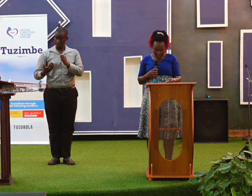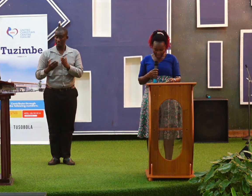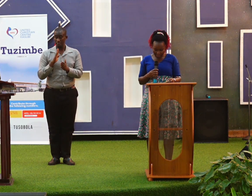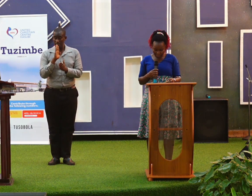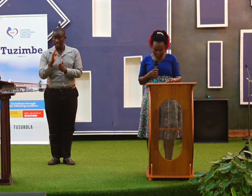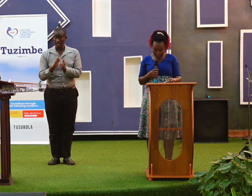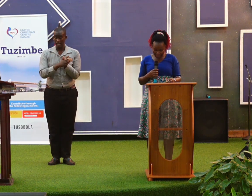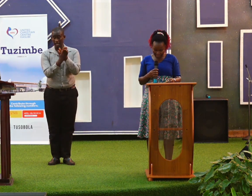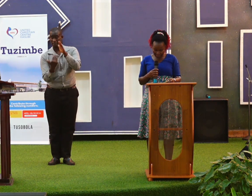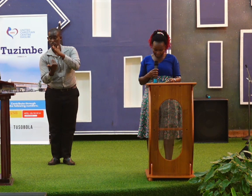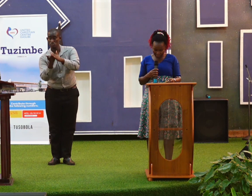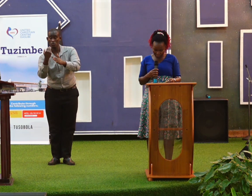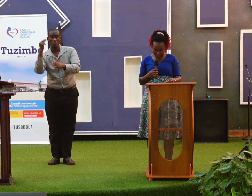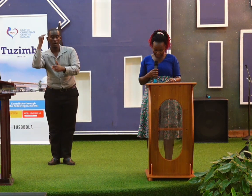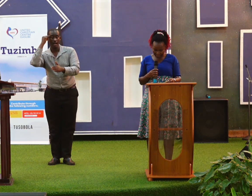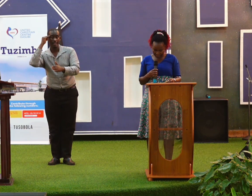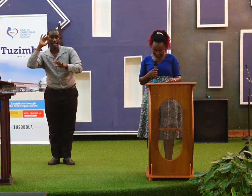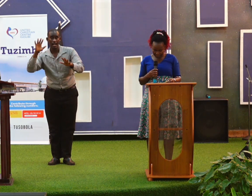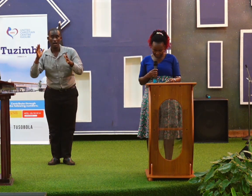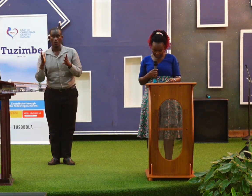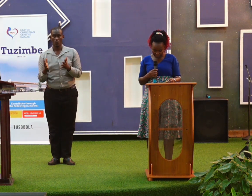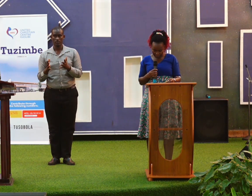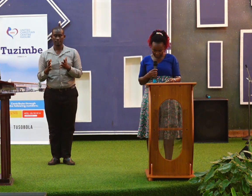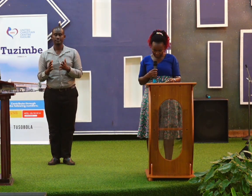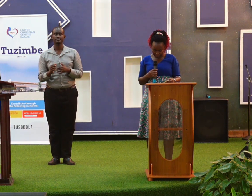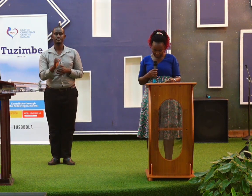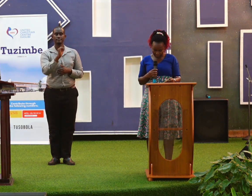How do we become renewed? Through